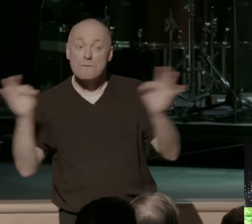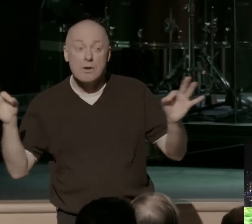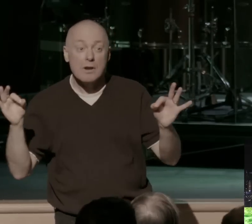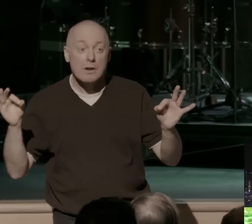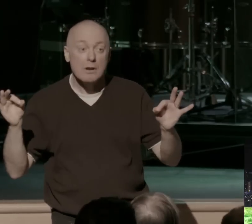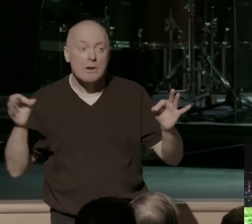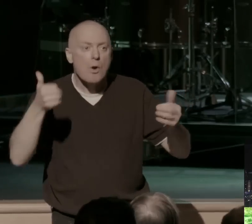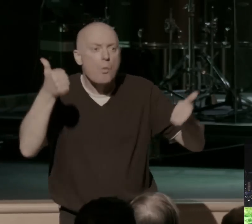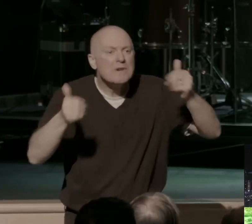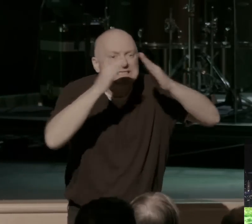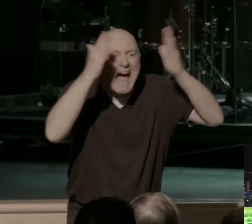which house are you?